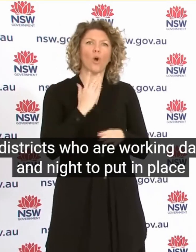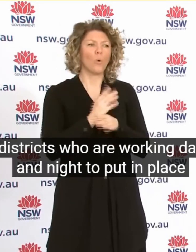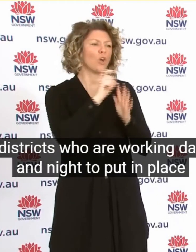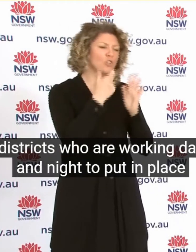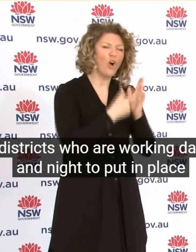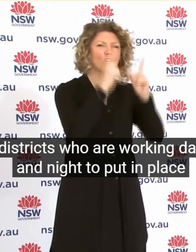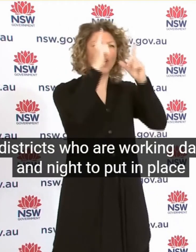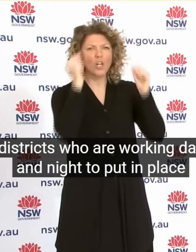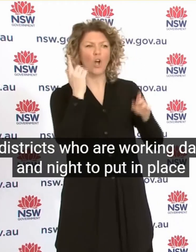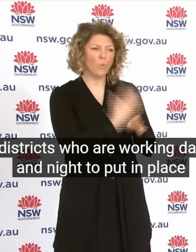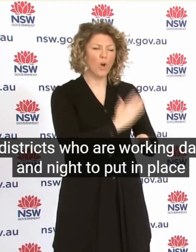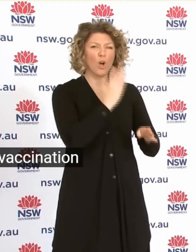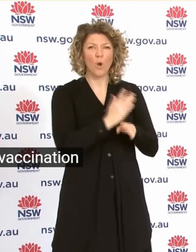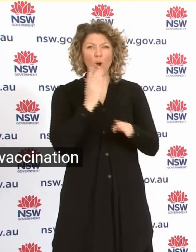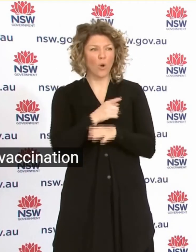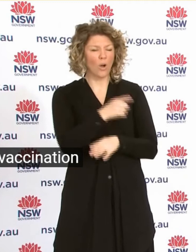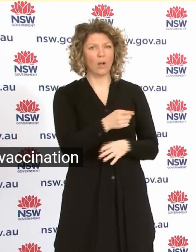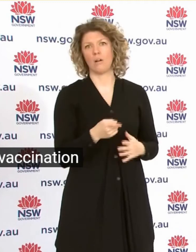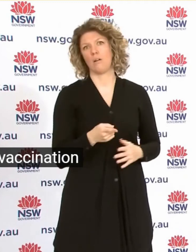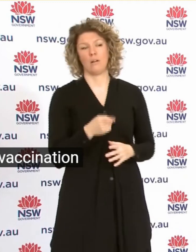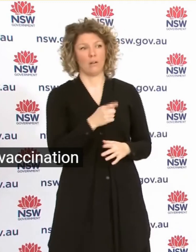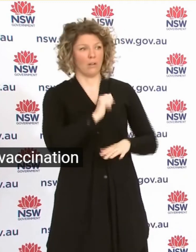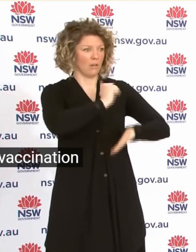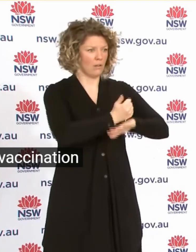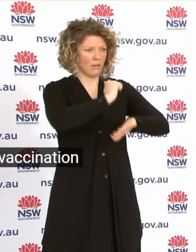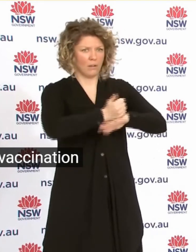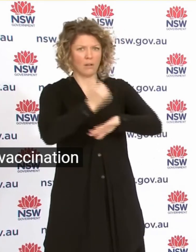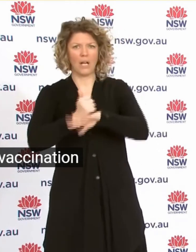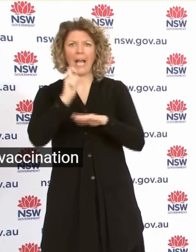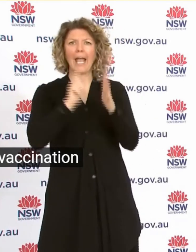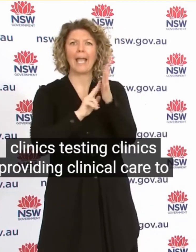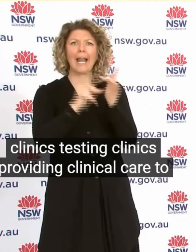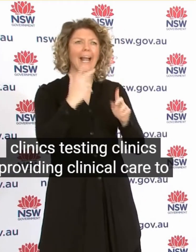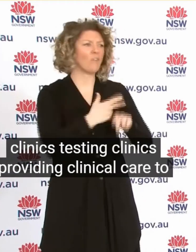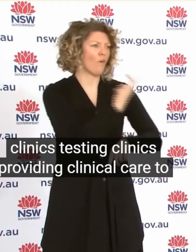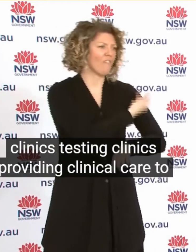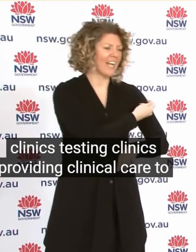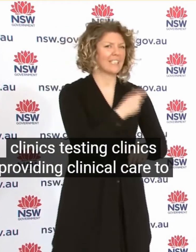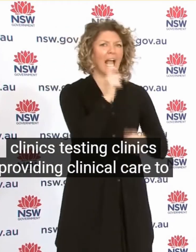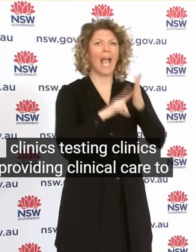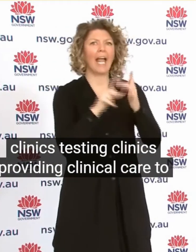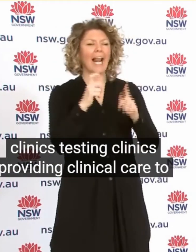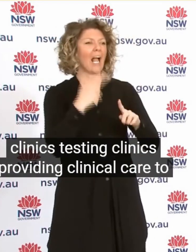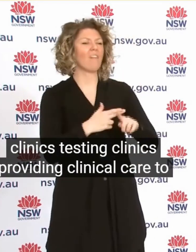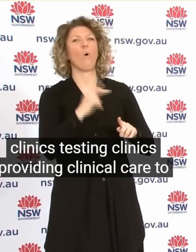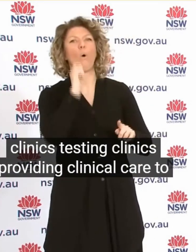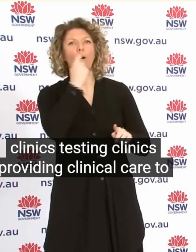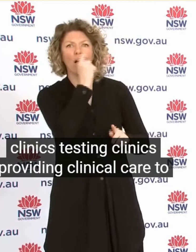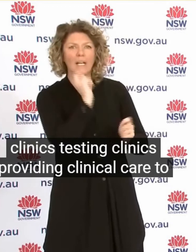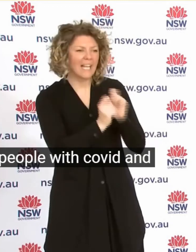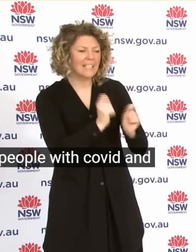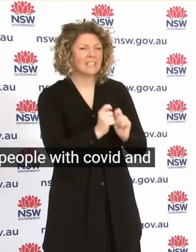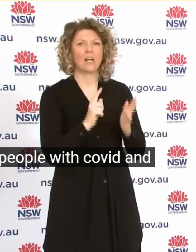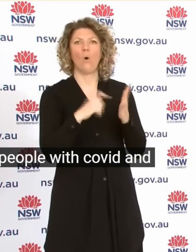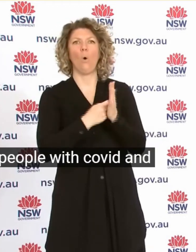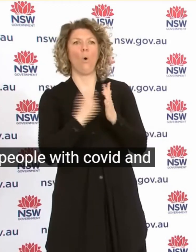To Put In Place Vaccination Clinics Testing Clinics Providing Clinical Care To People With